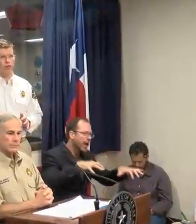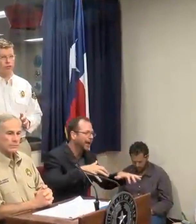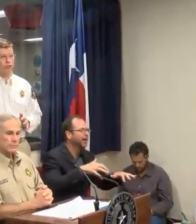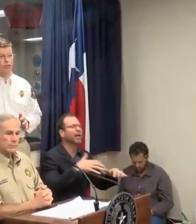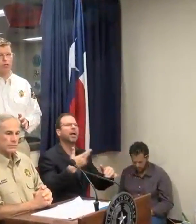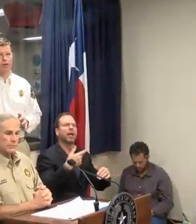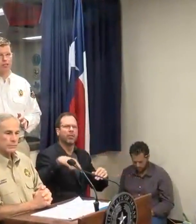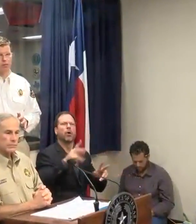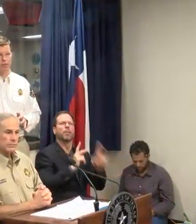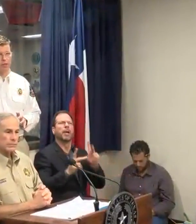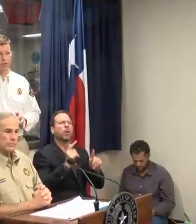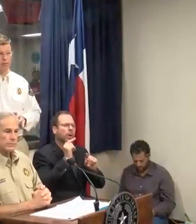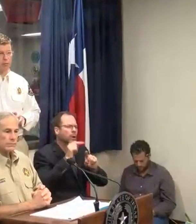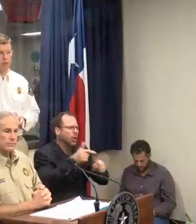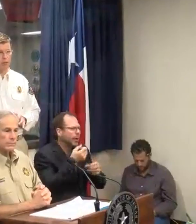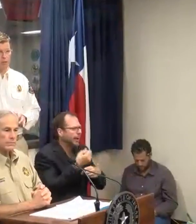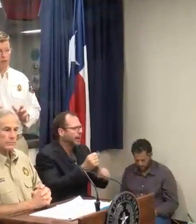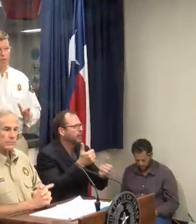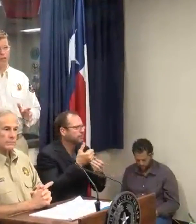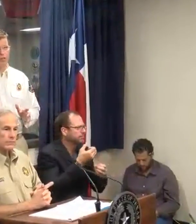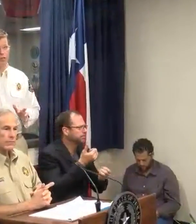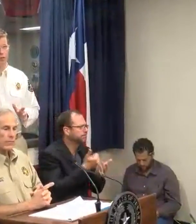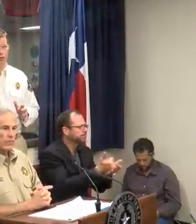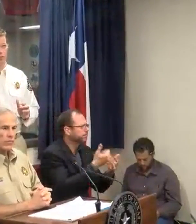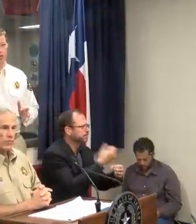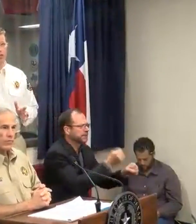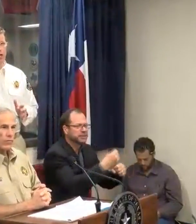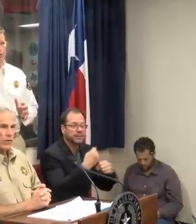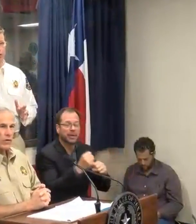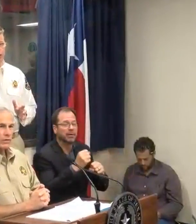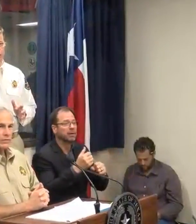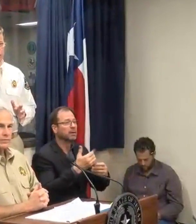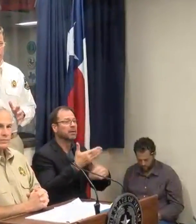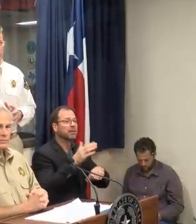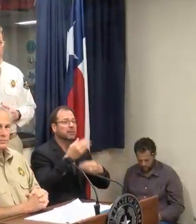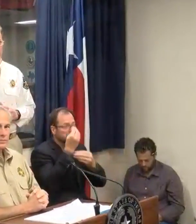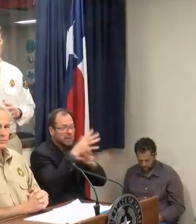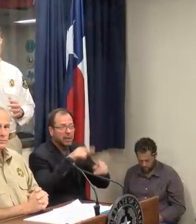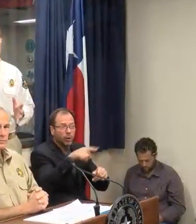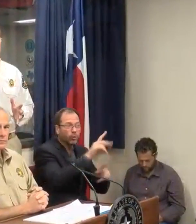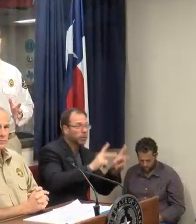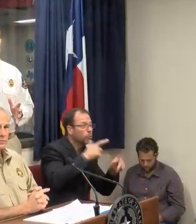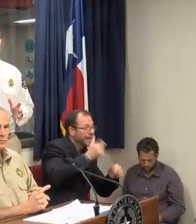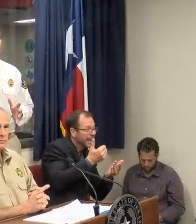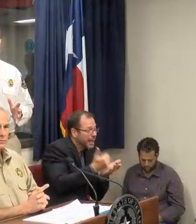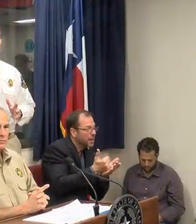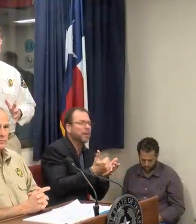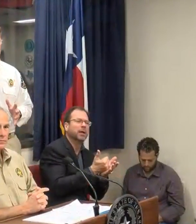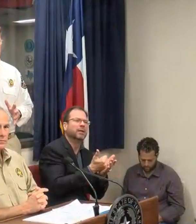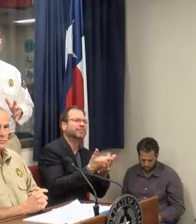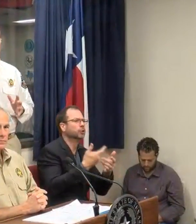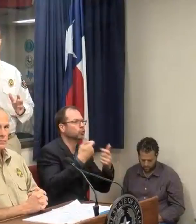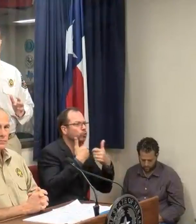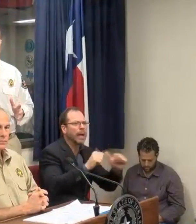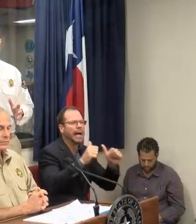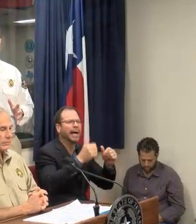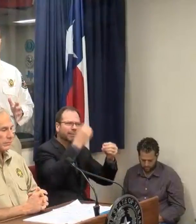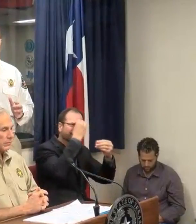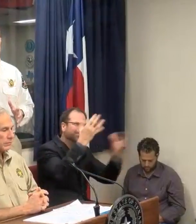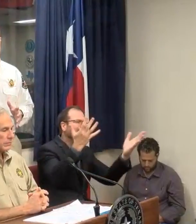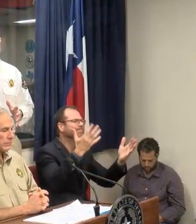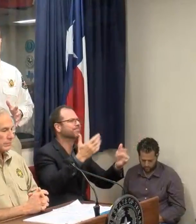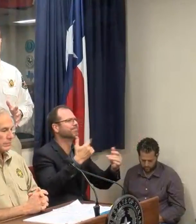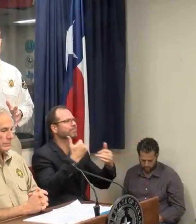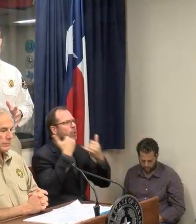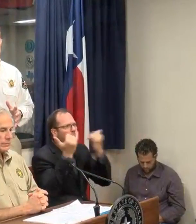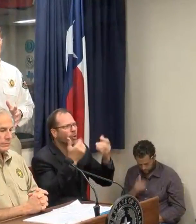as many rescues as they possibly can. The message to those that may need help or rescue is make sure that you put that signal out there that you are still there